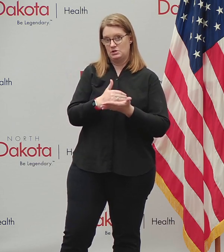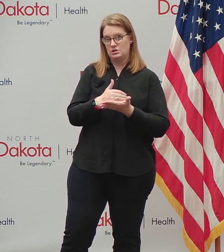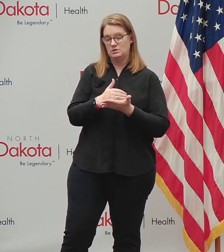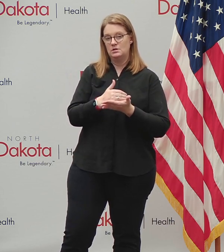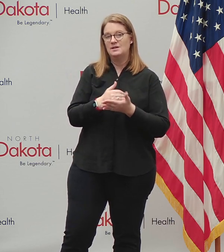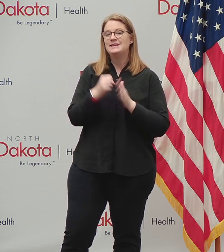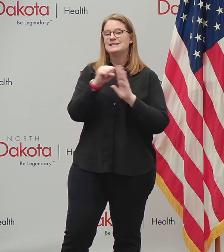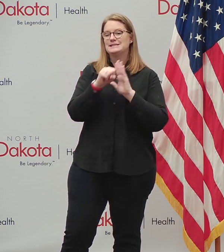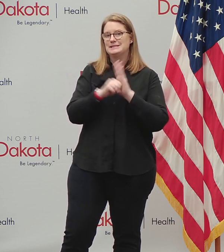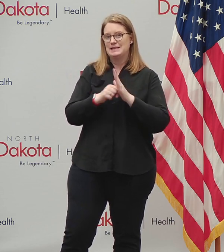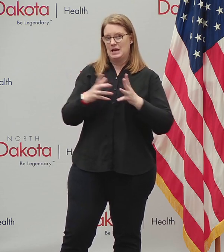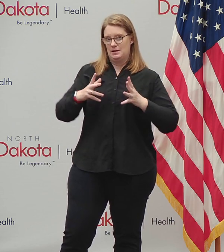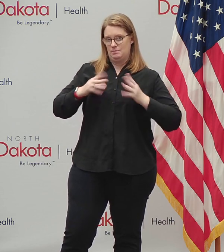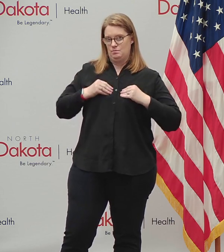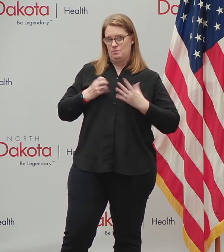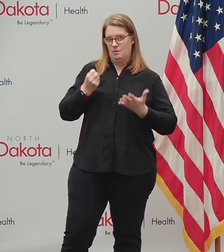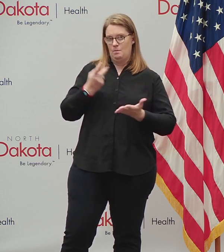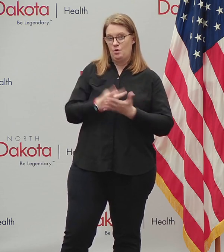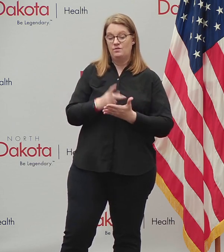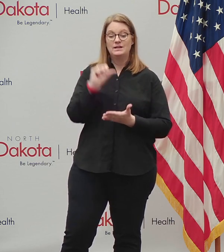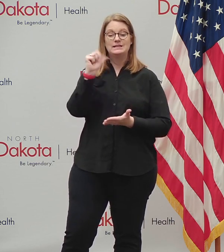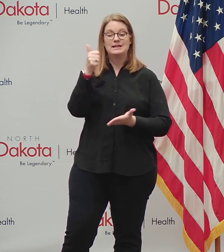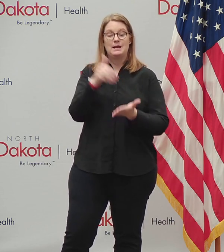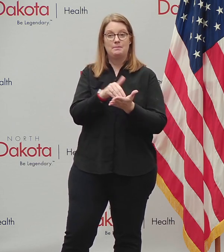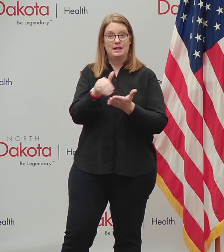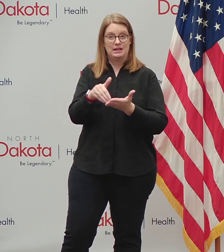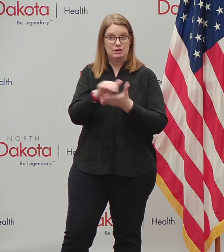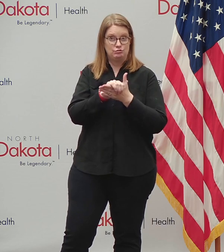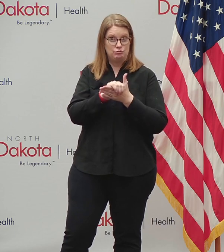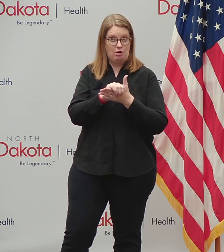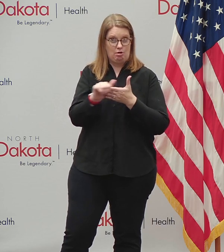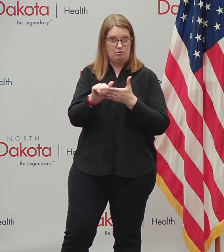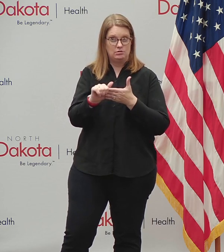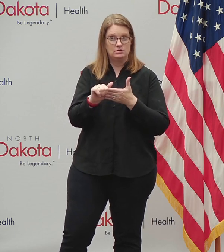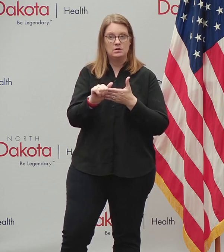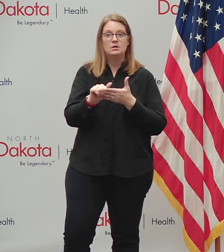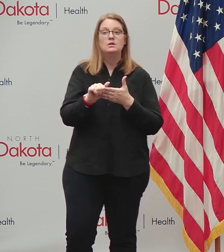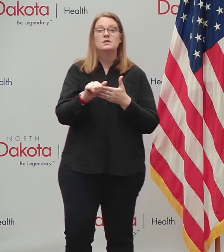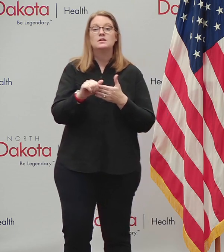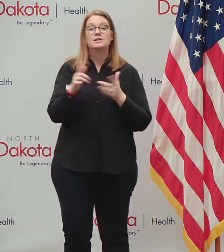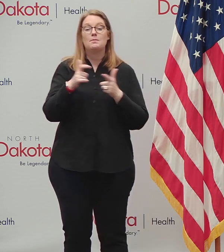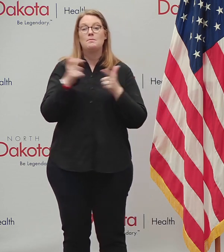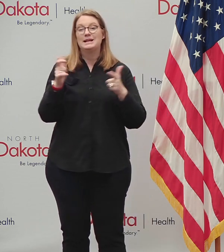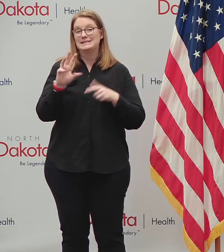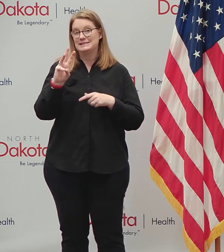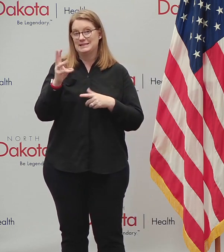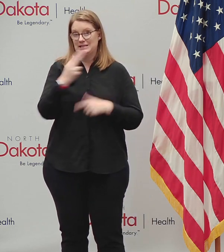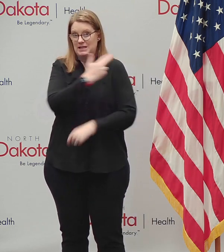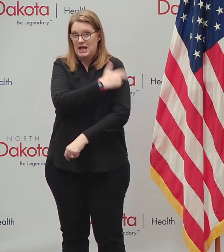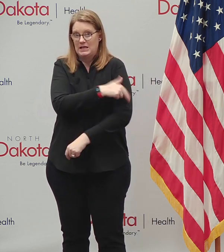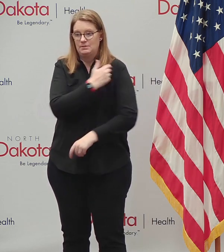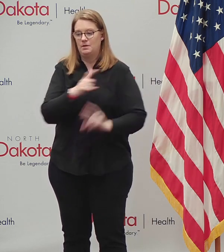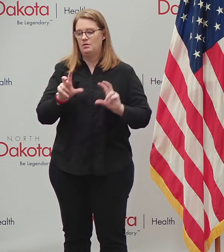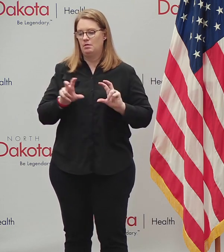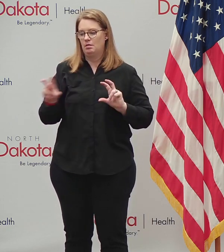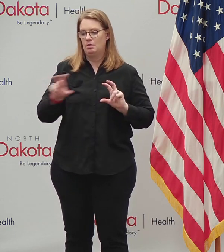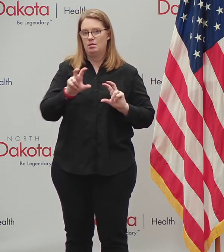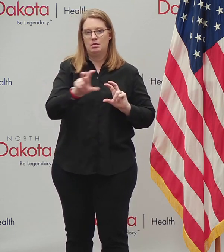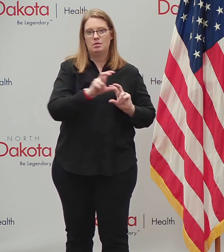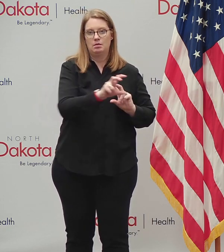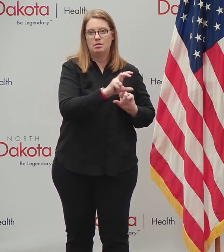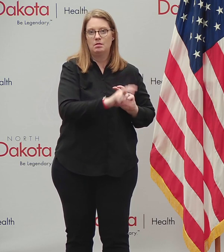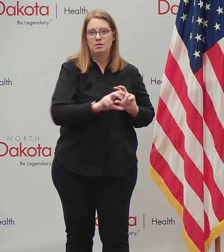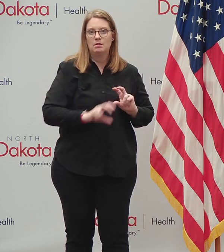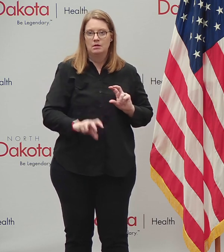distribution of $10 million across the state's largest six hospitals, the referral hospitals, to assist with staffing